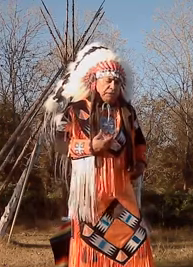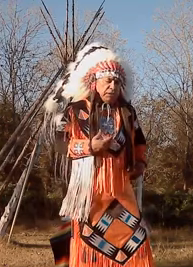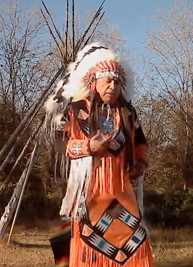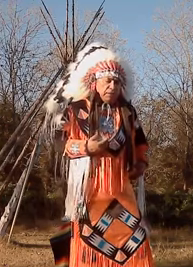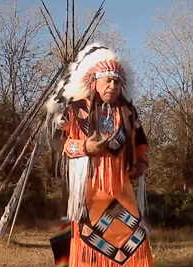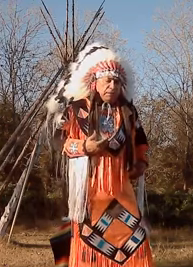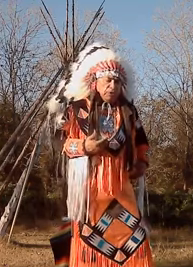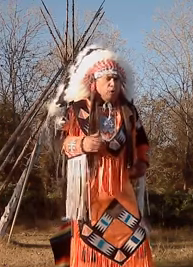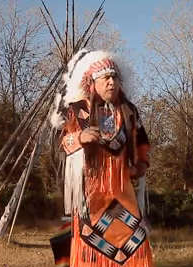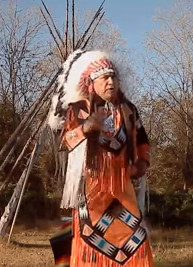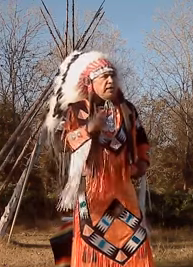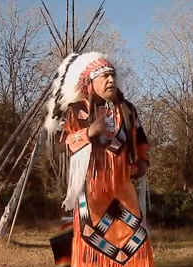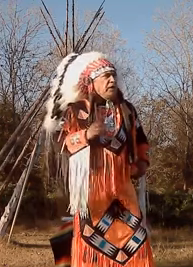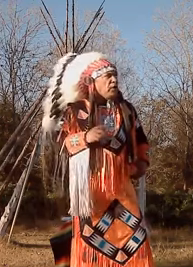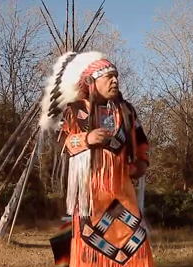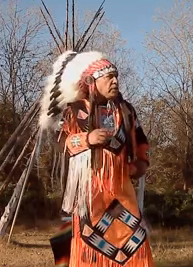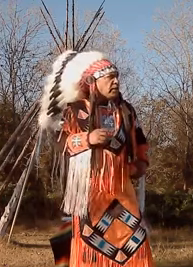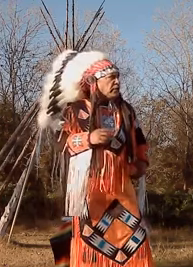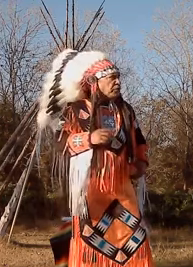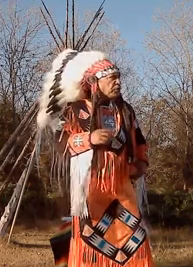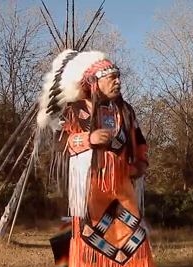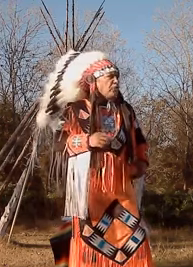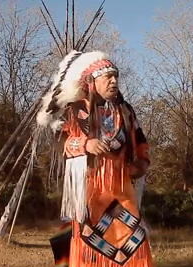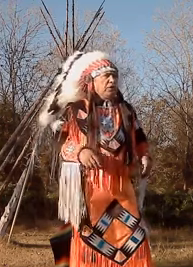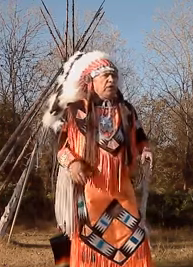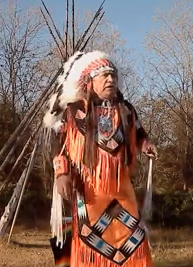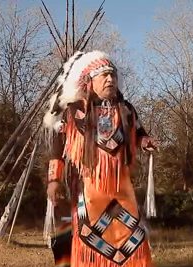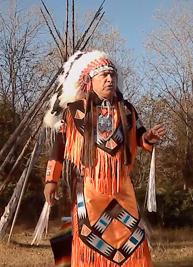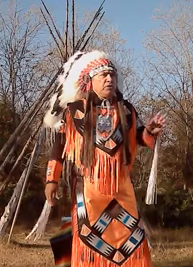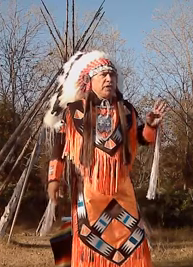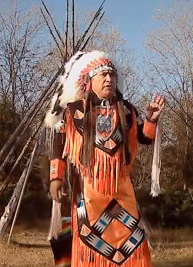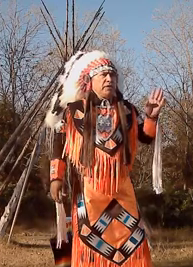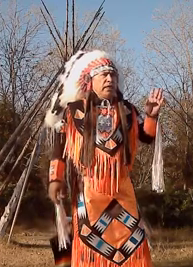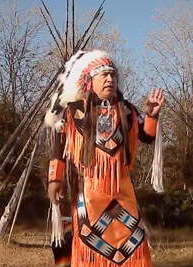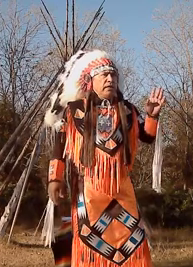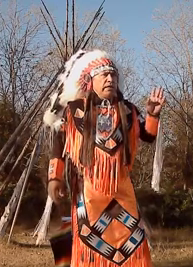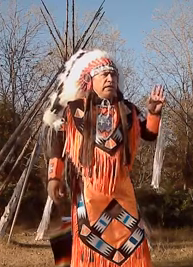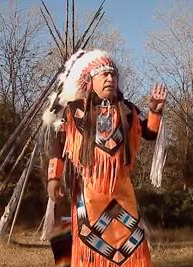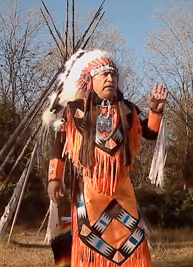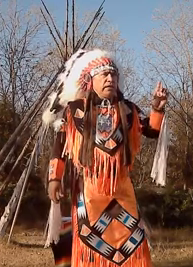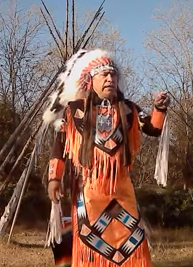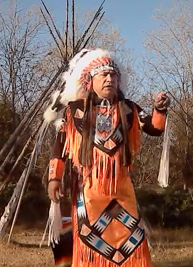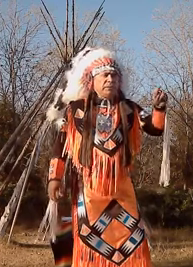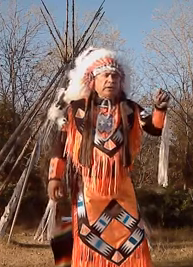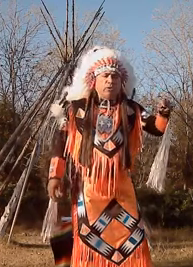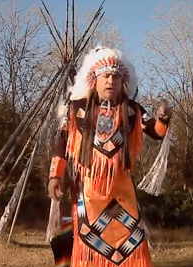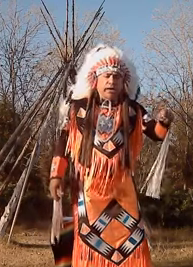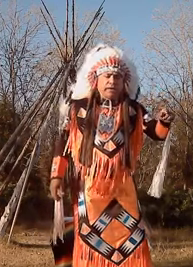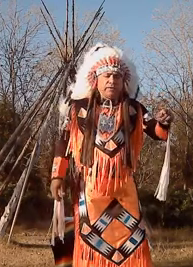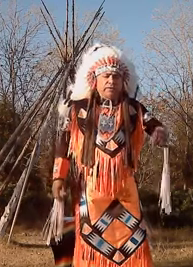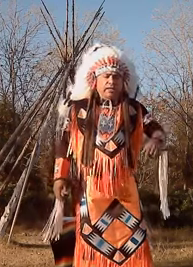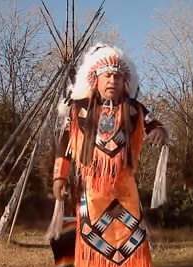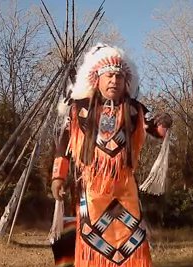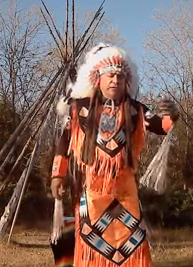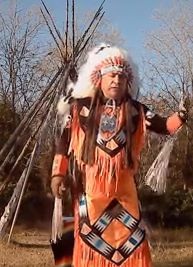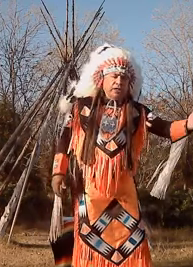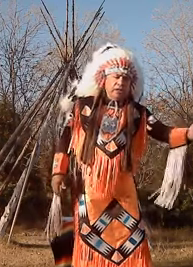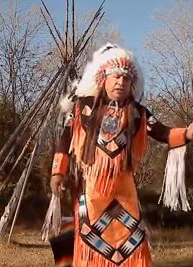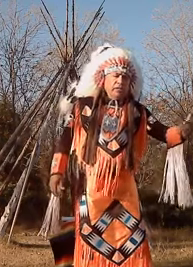to where today you know in in school if you'll hear the teachers try to stand and tell the kids to be quiet sit down shut up